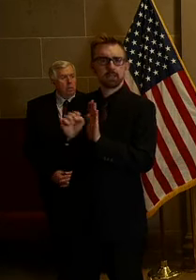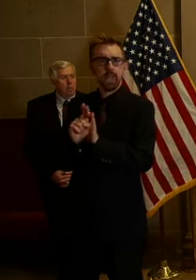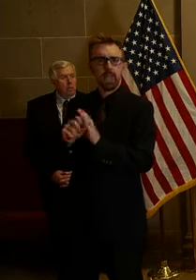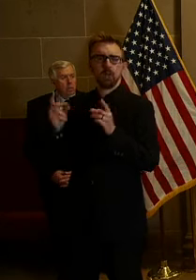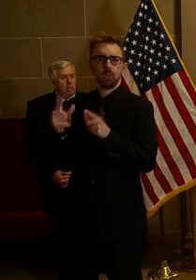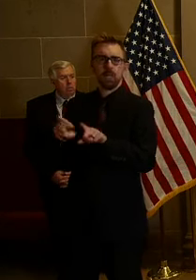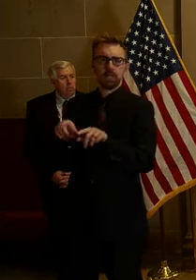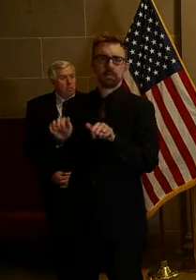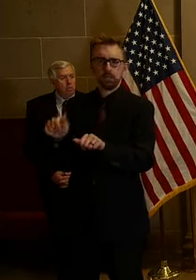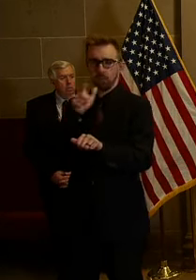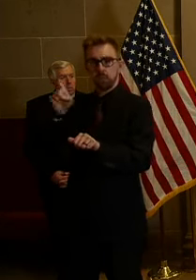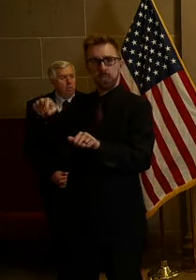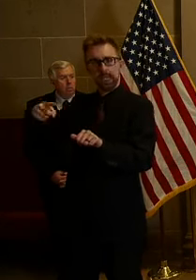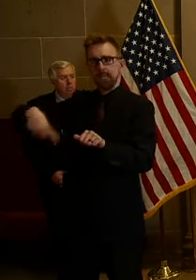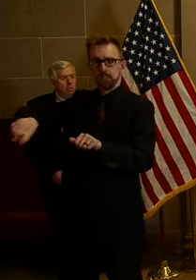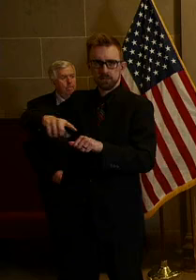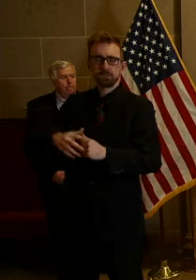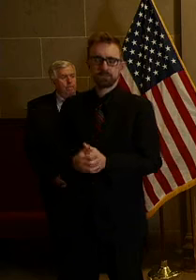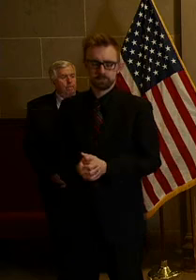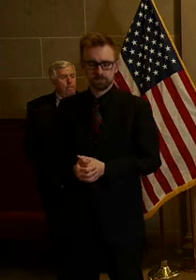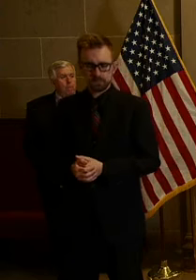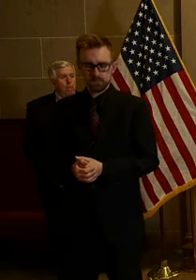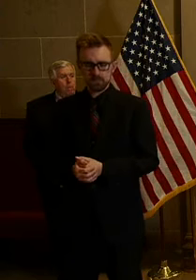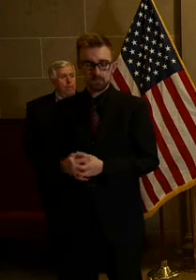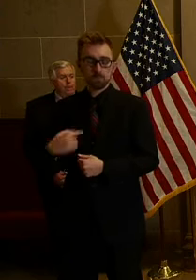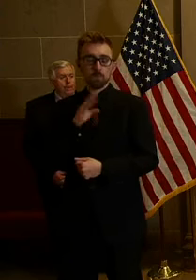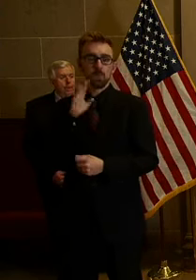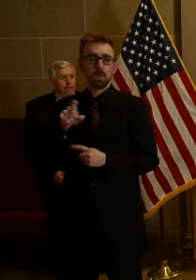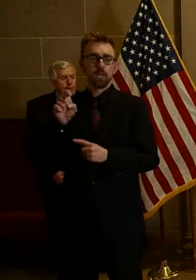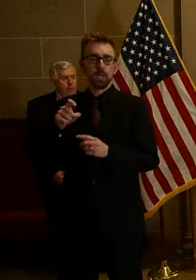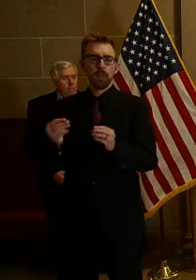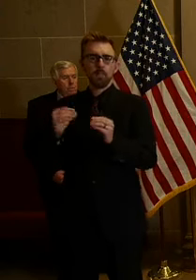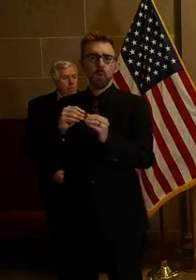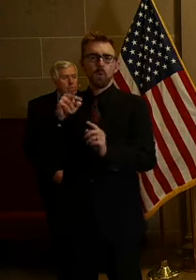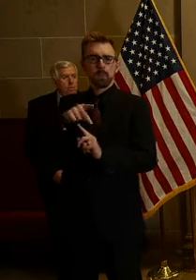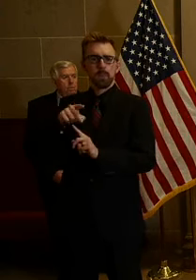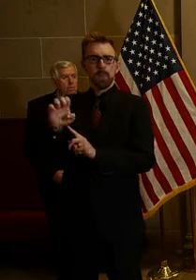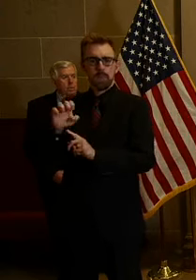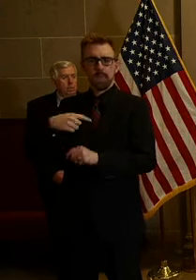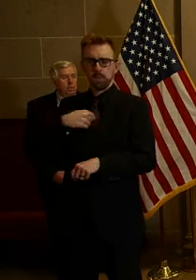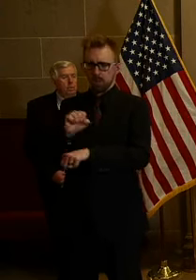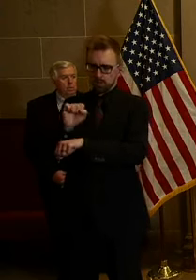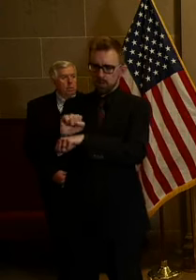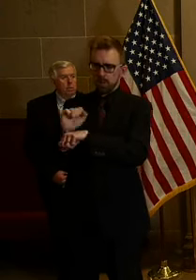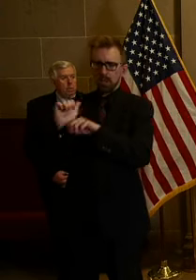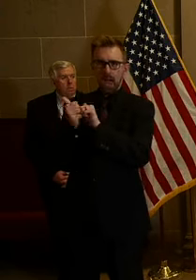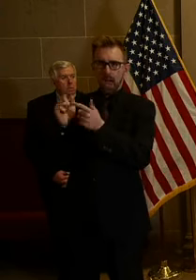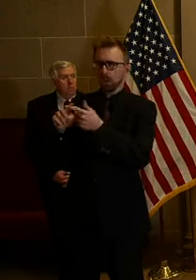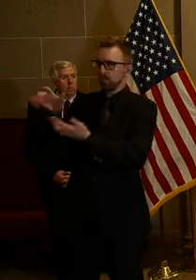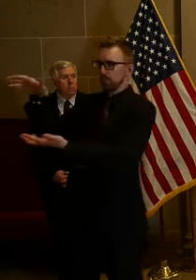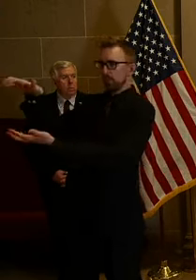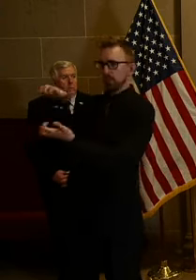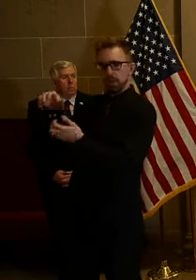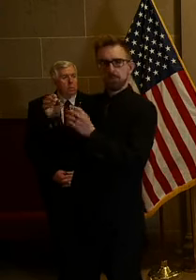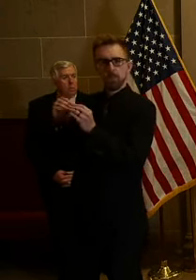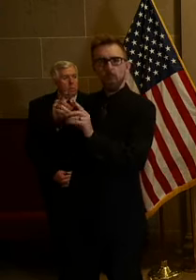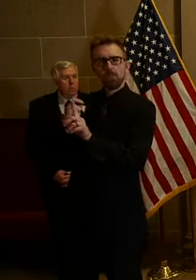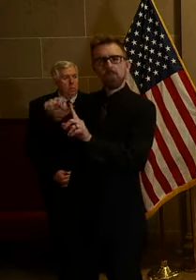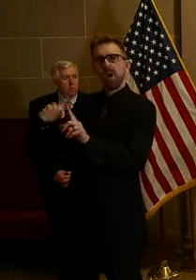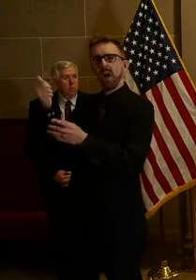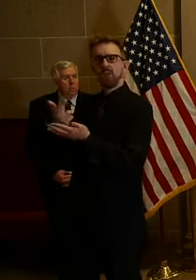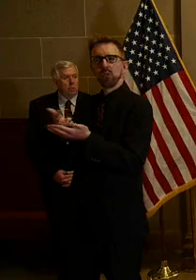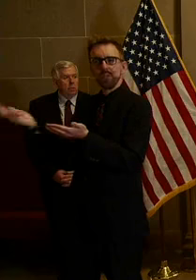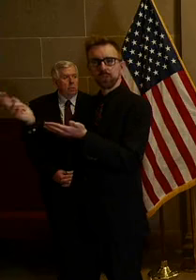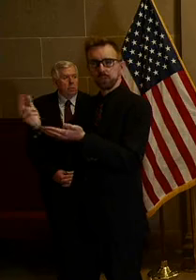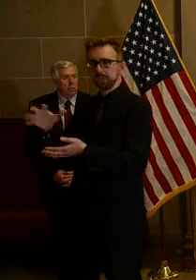possible. We know that we will need additional PPE and we're working to acquire more through other sources,